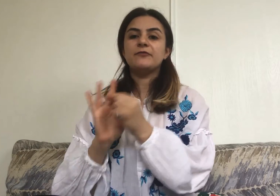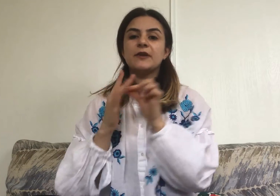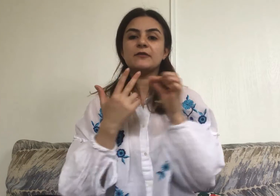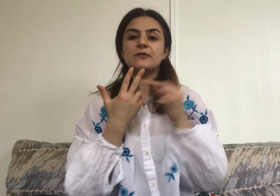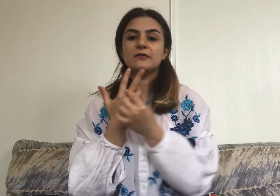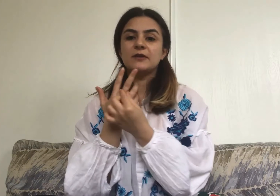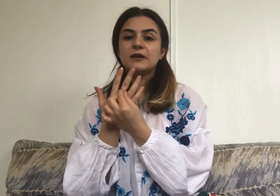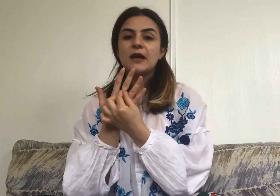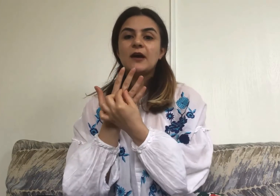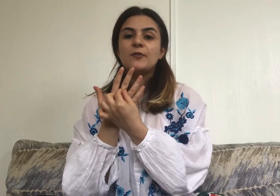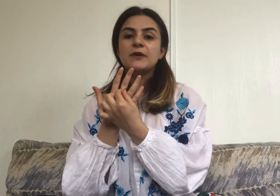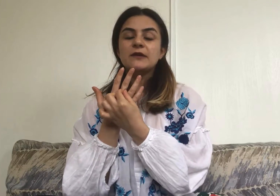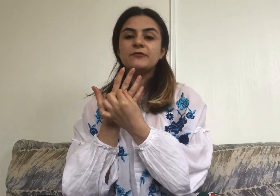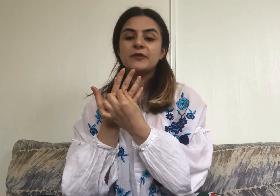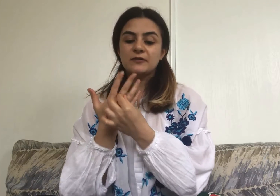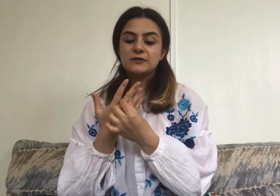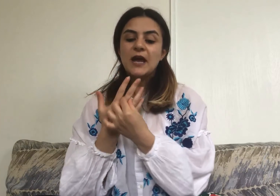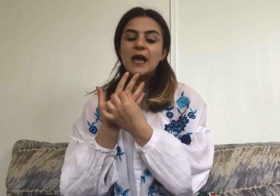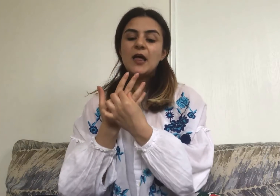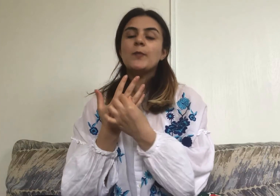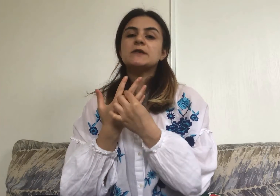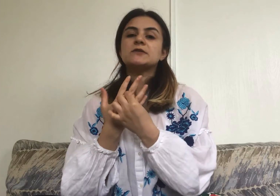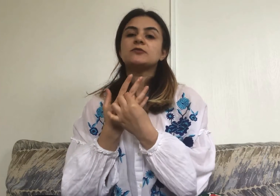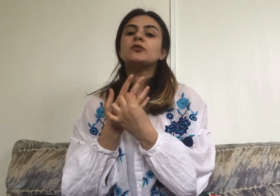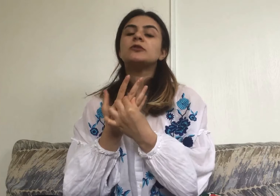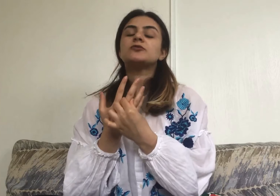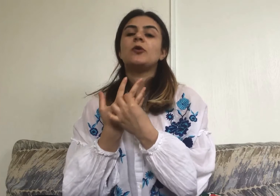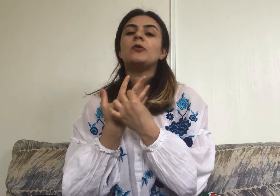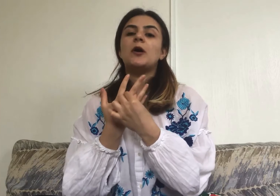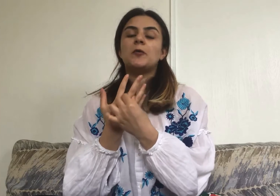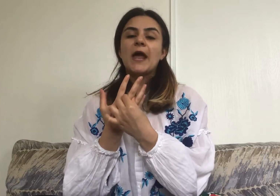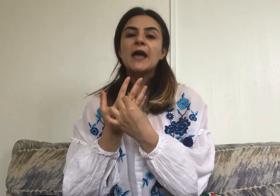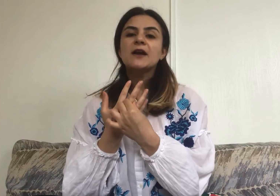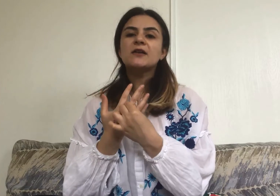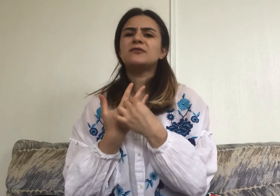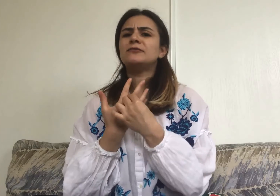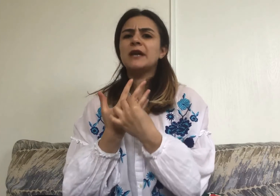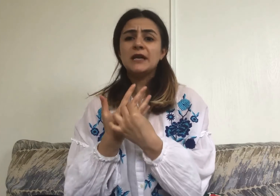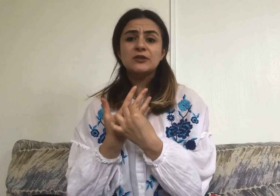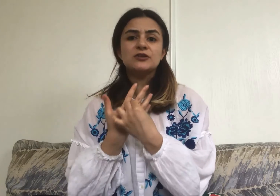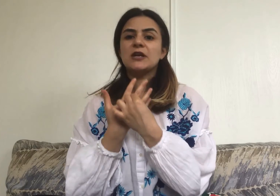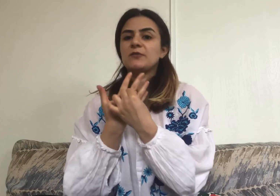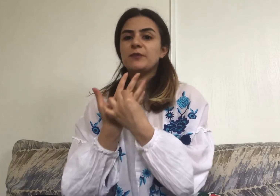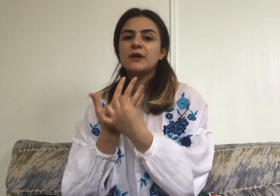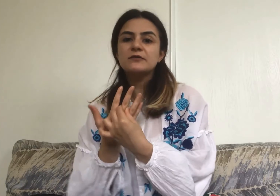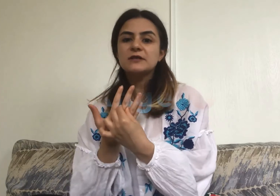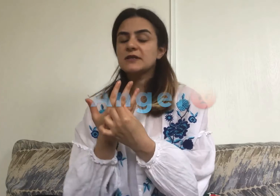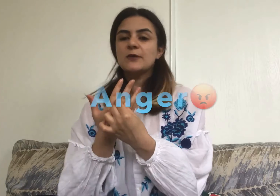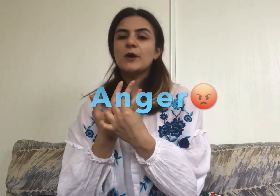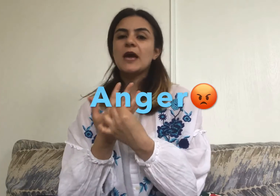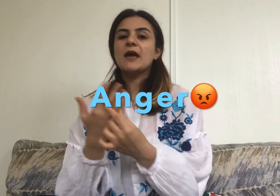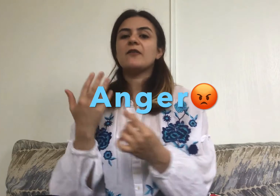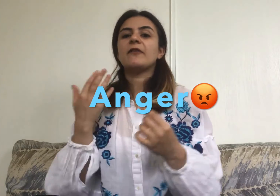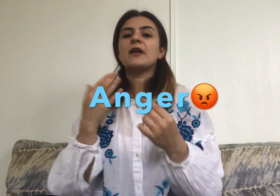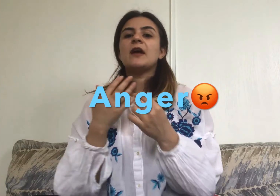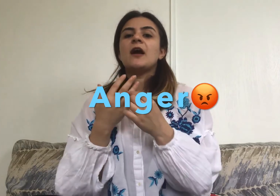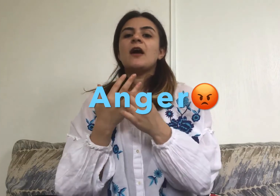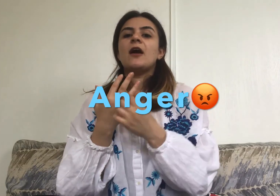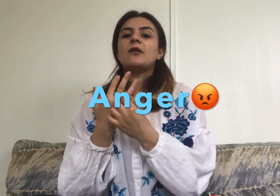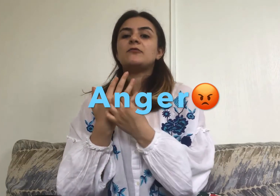finger helps us to control our anger, rage, and bitterness that we have. Our